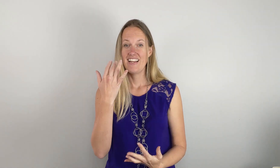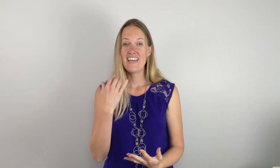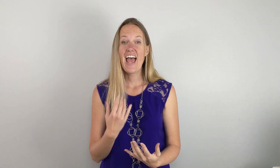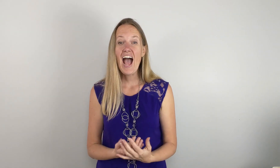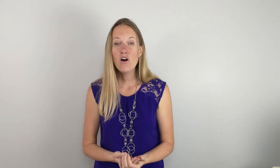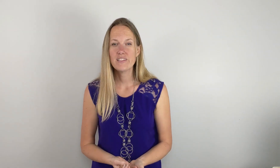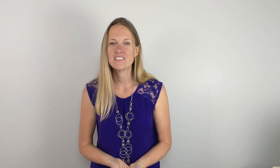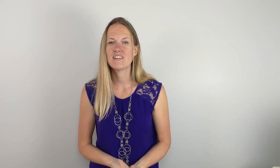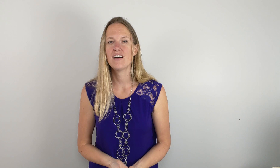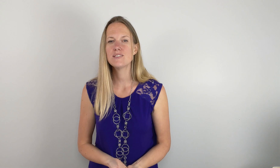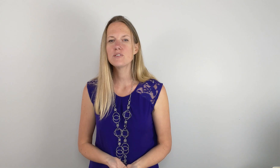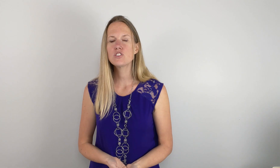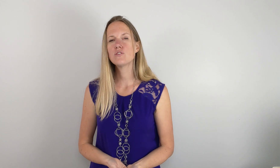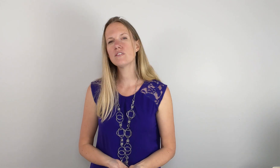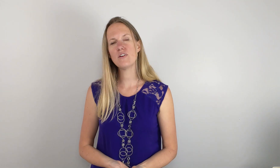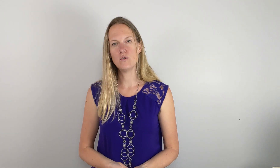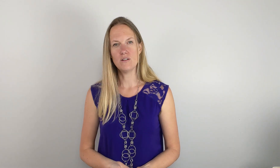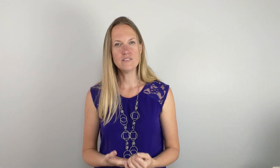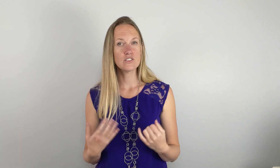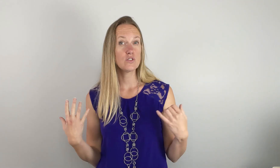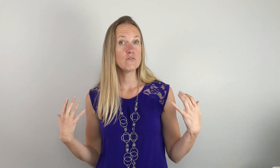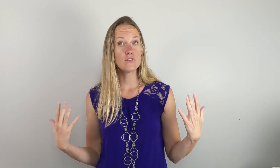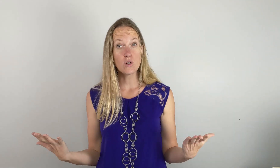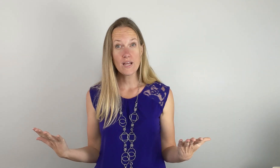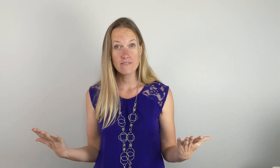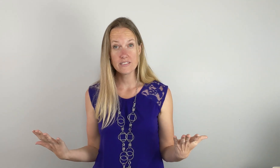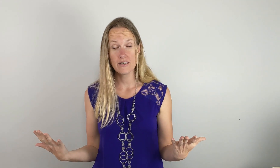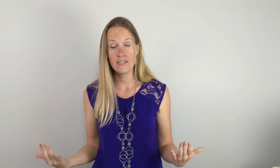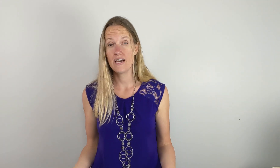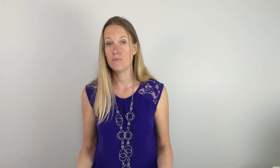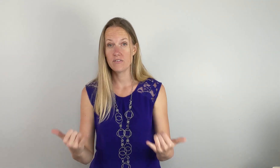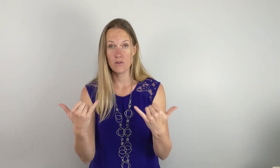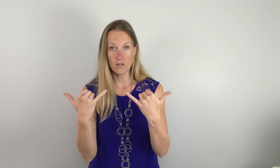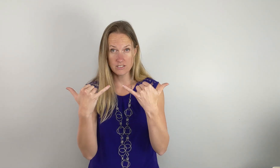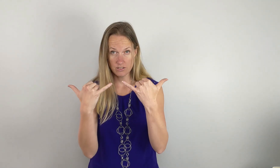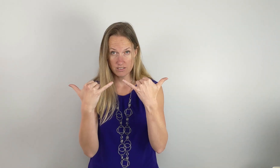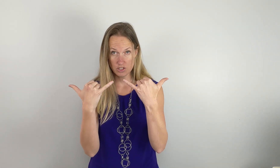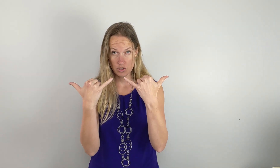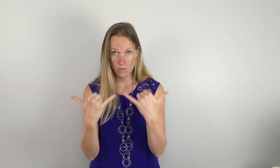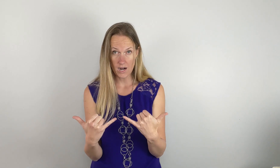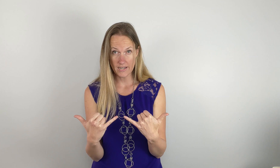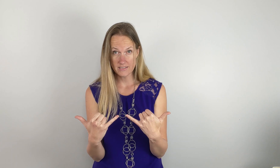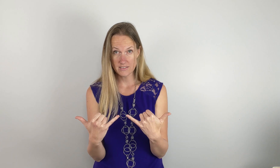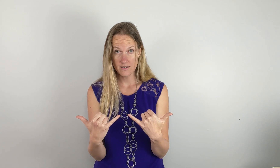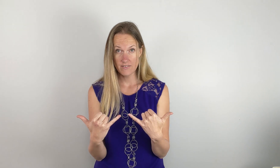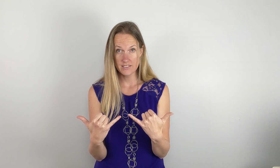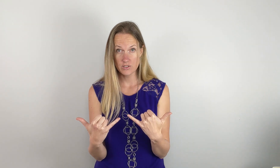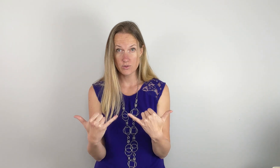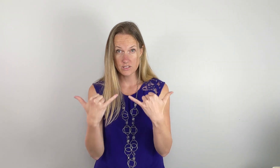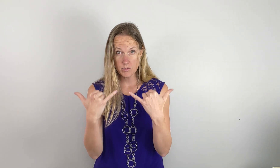Now this gospel truth of old. So you don't have to sign now. But if you want to. It's two Y's facing towards your